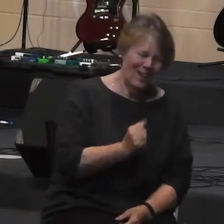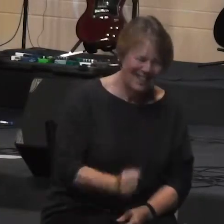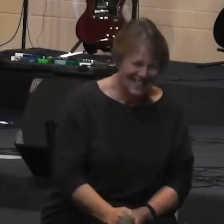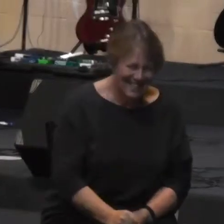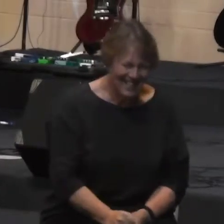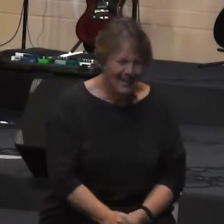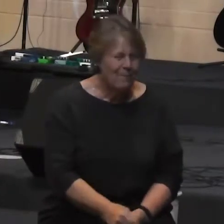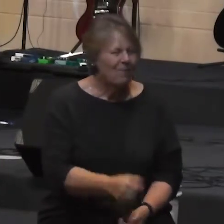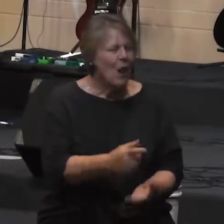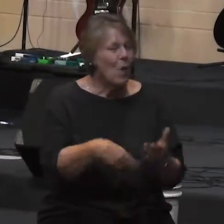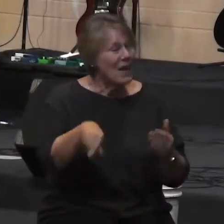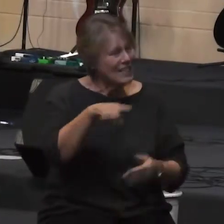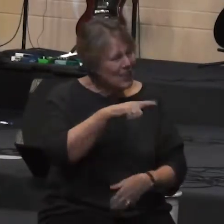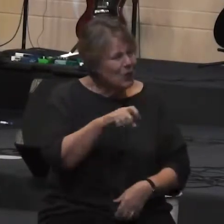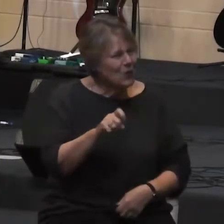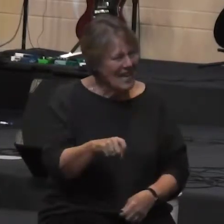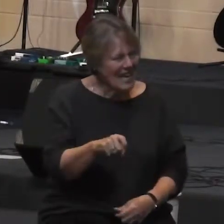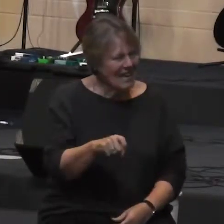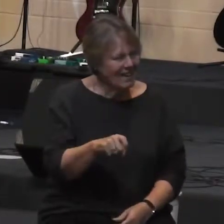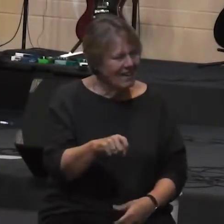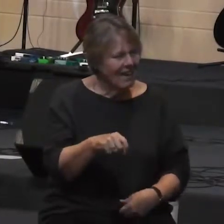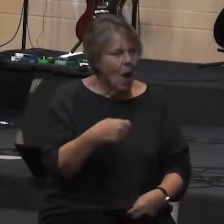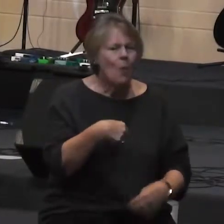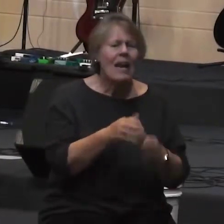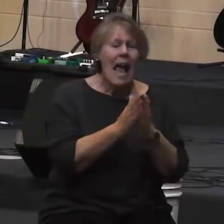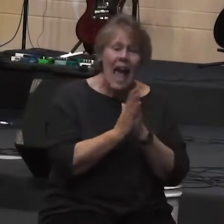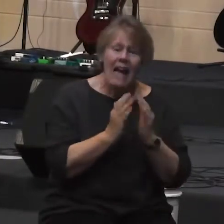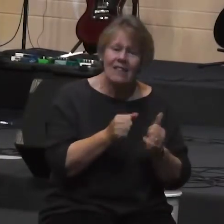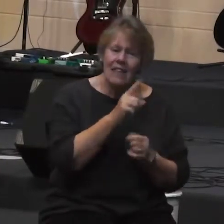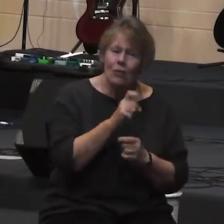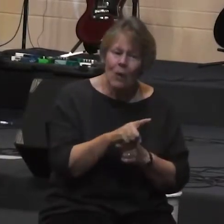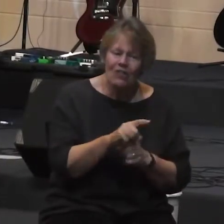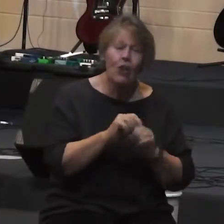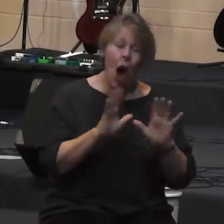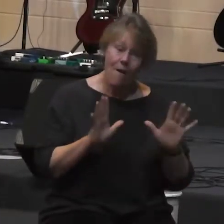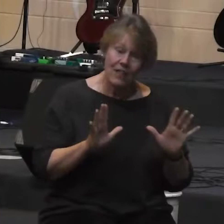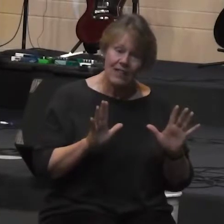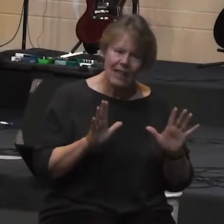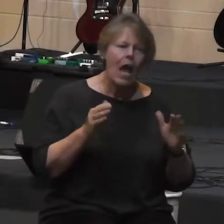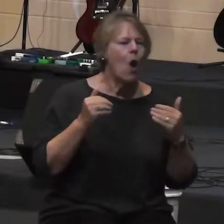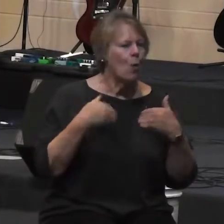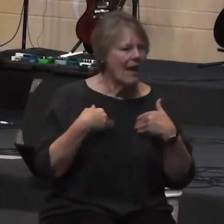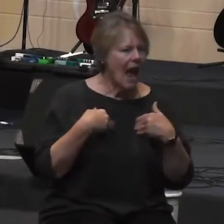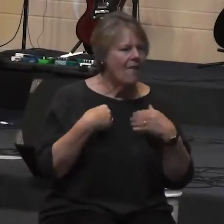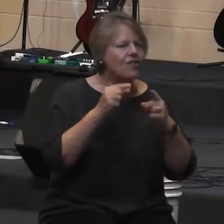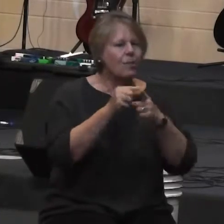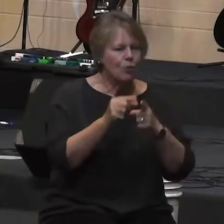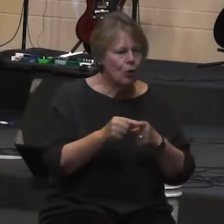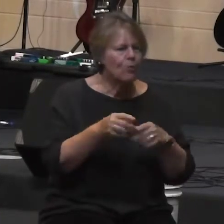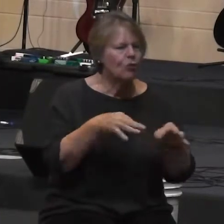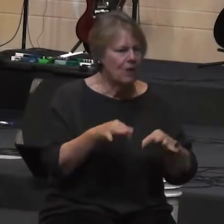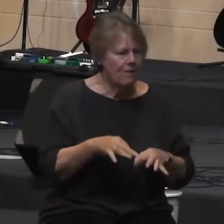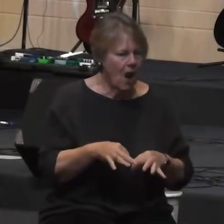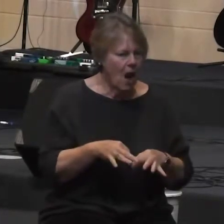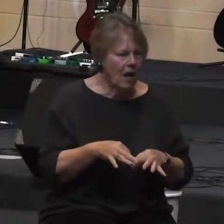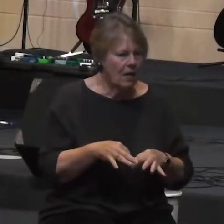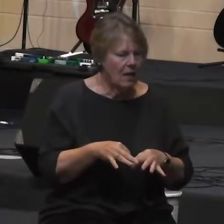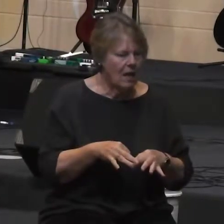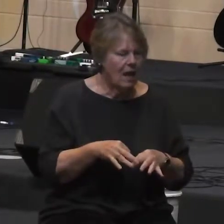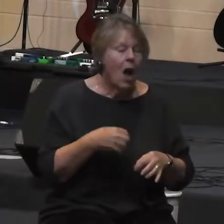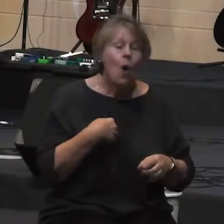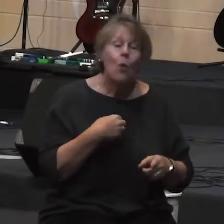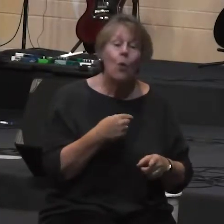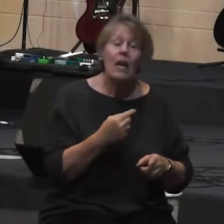What do you need? When we ask this question, obviously we have some terms to define. Because we use the word